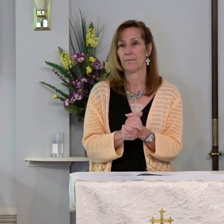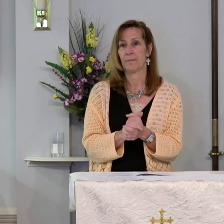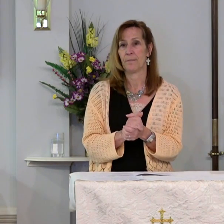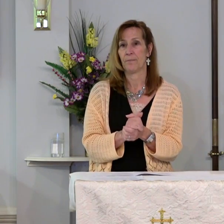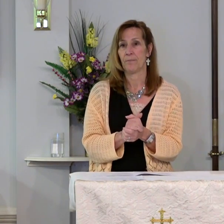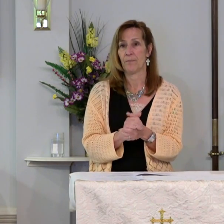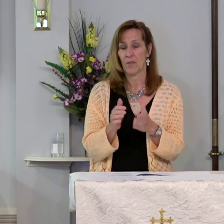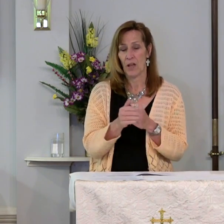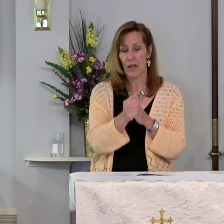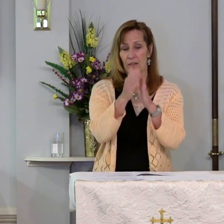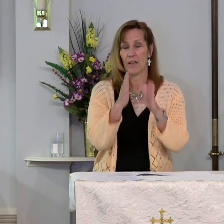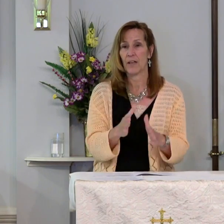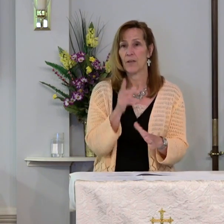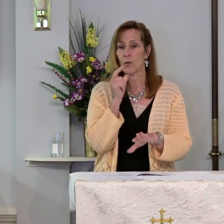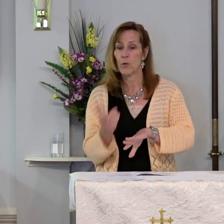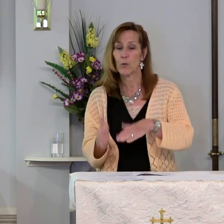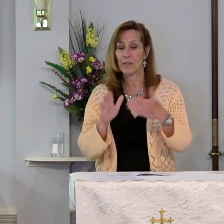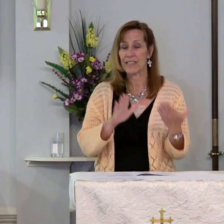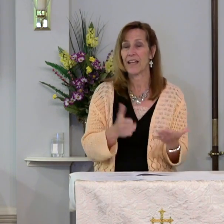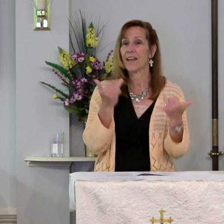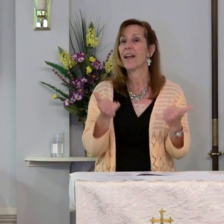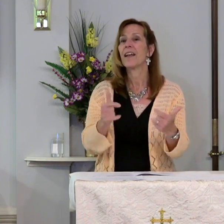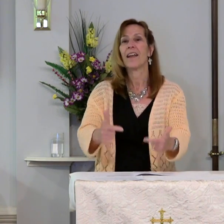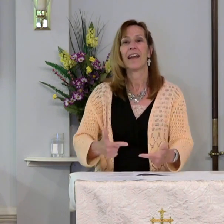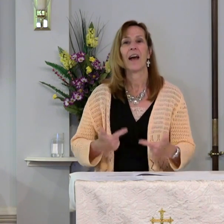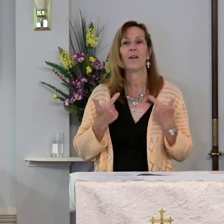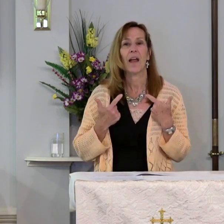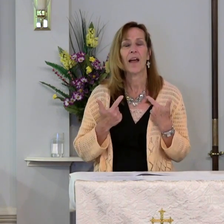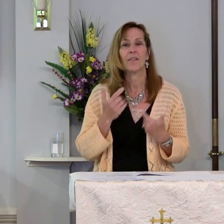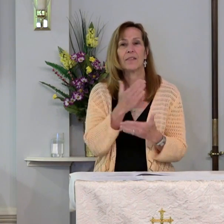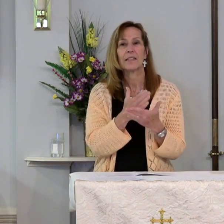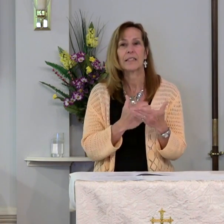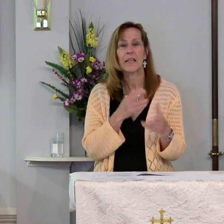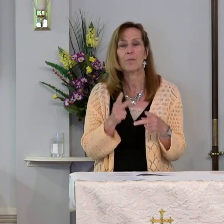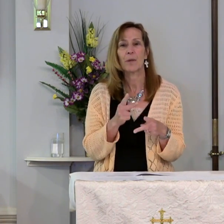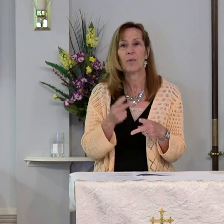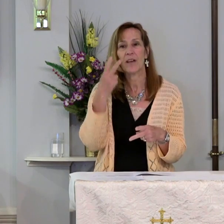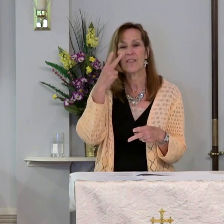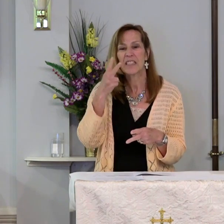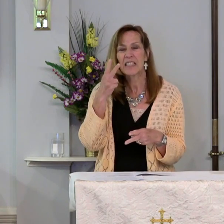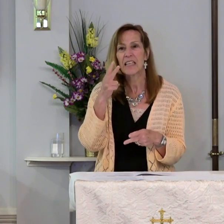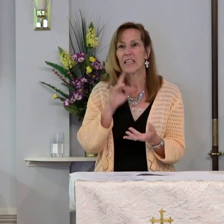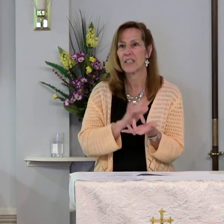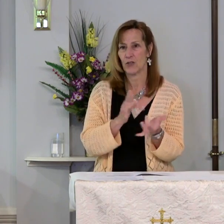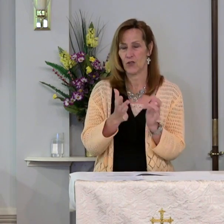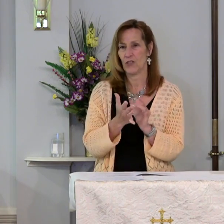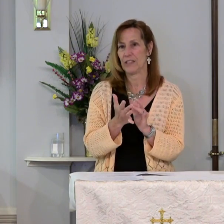The leader who was dead is now alive. Some of them have even seen him.